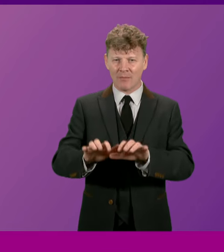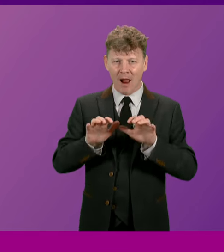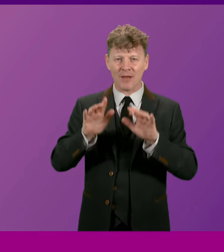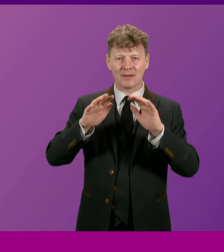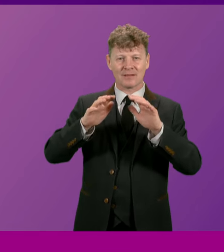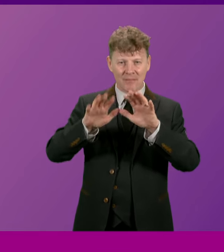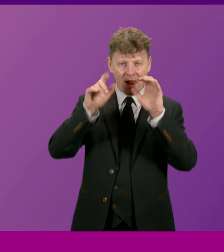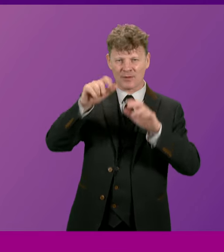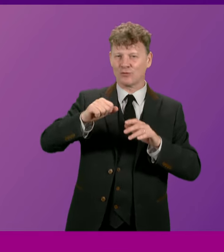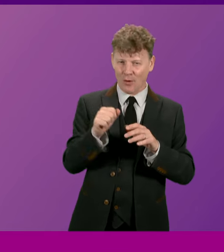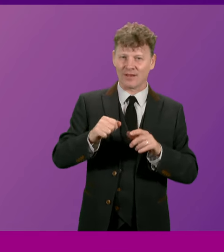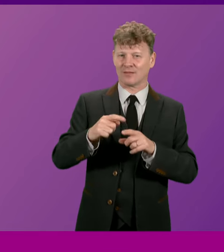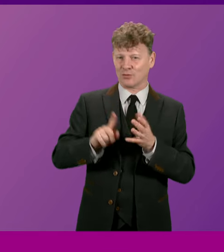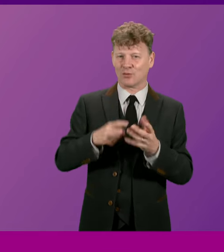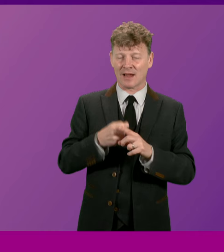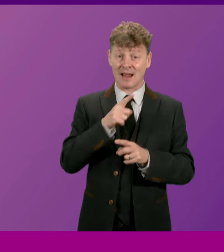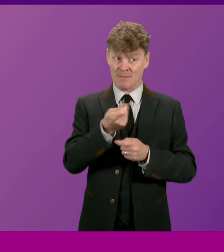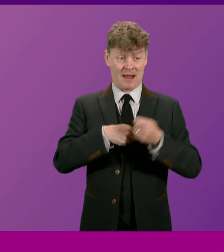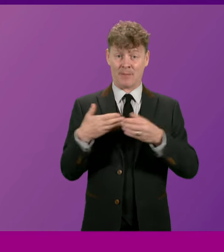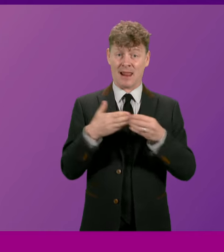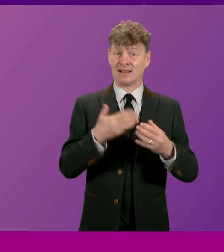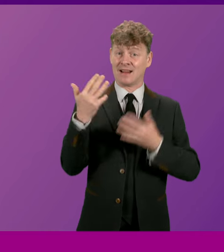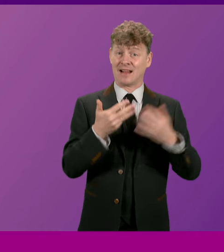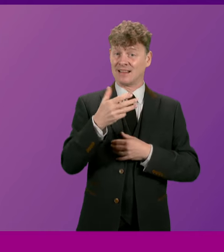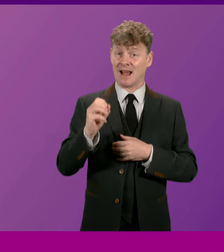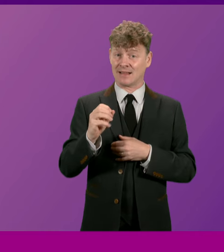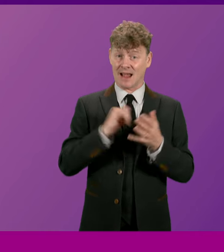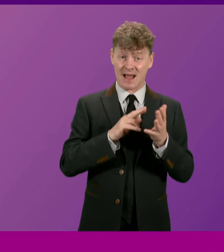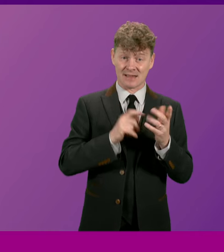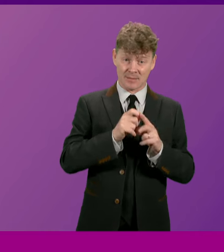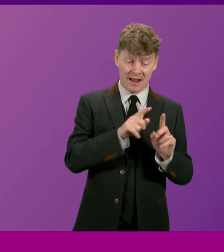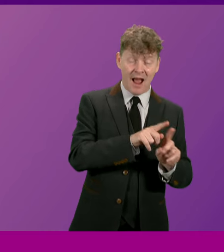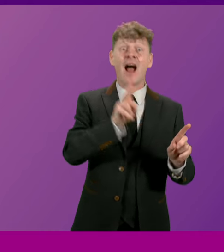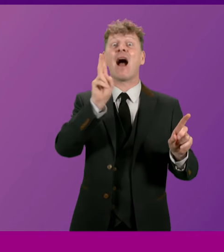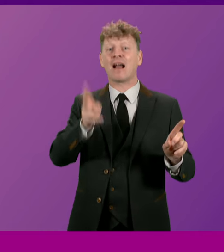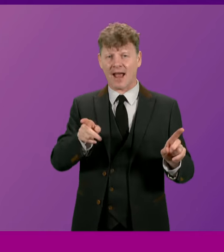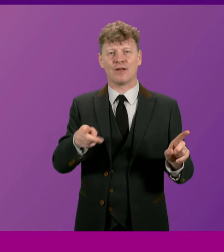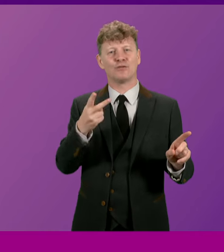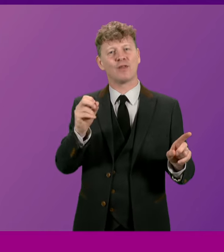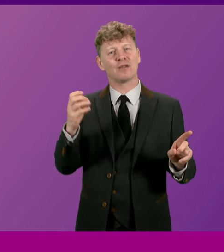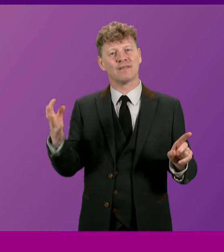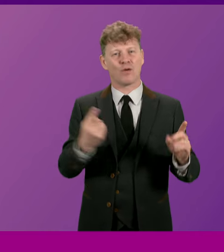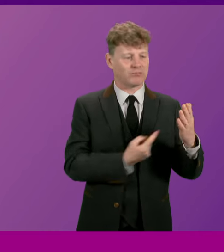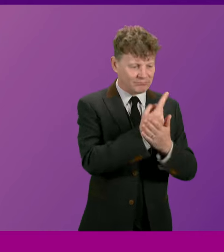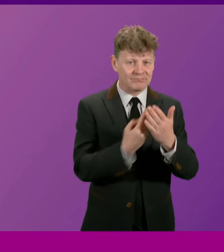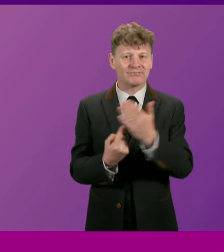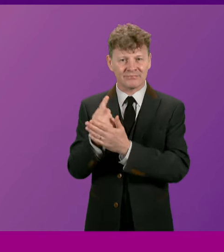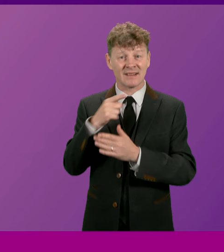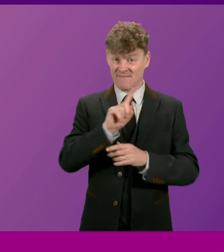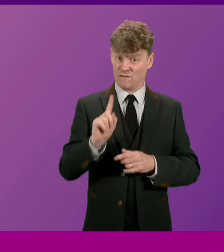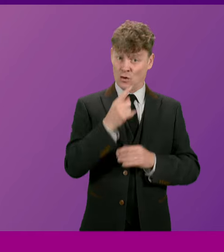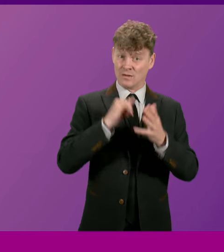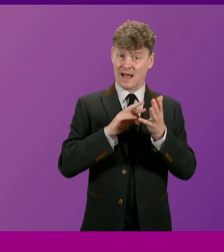became leader of the Scottish National Party in 1990 and then again in 2004. He became the first